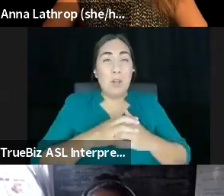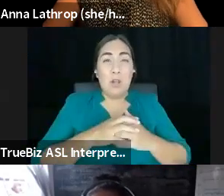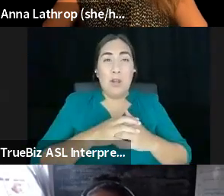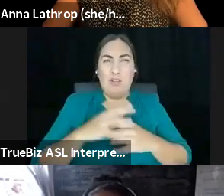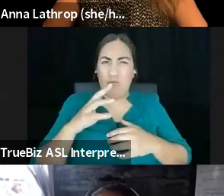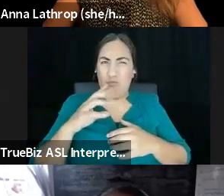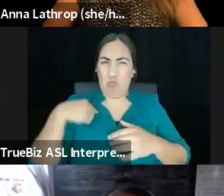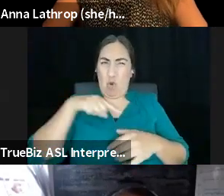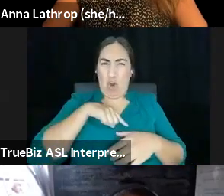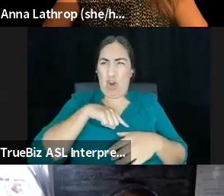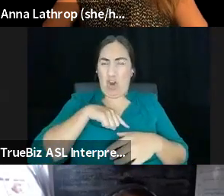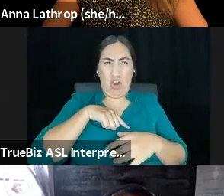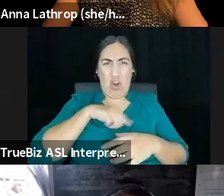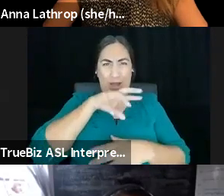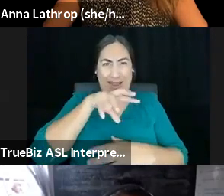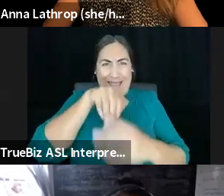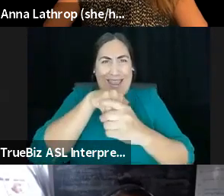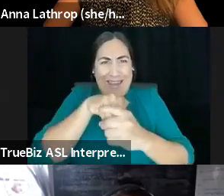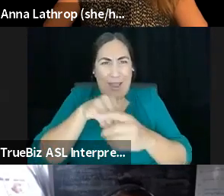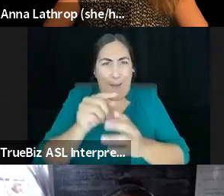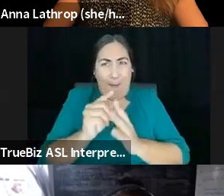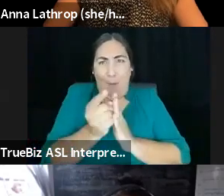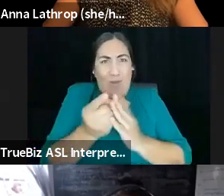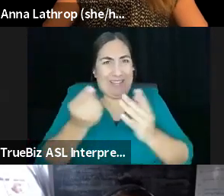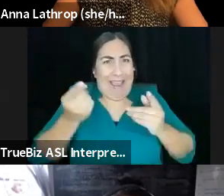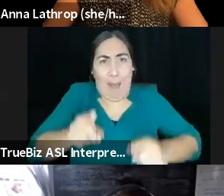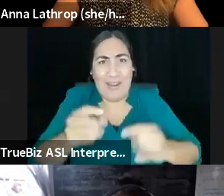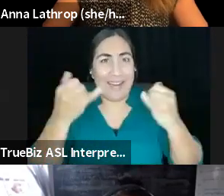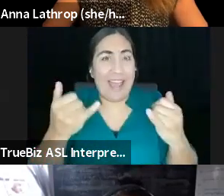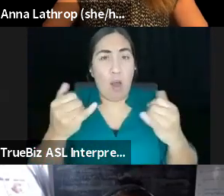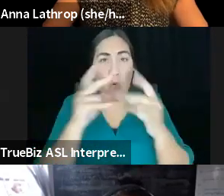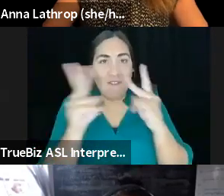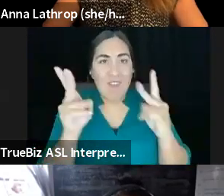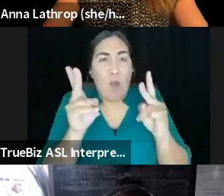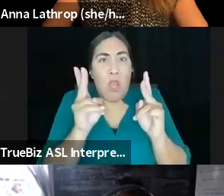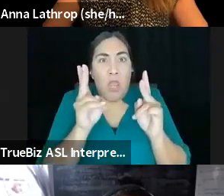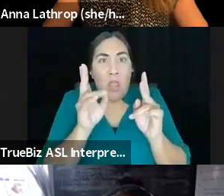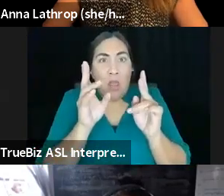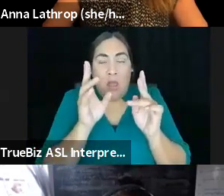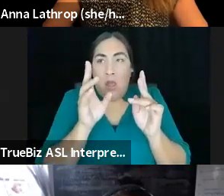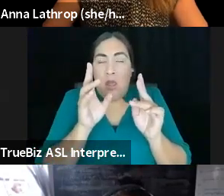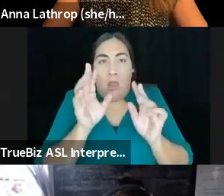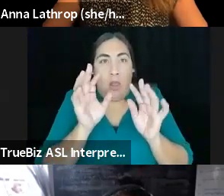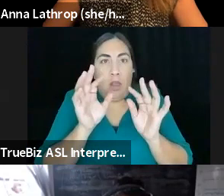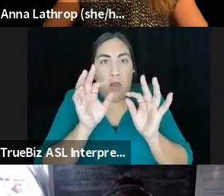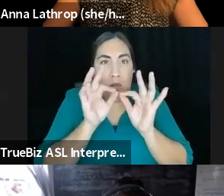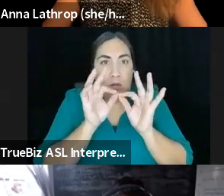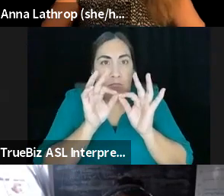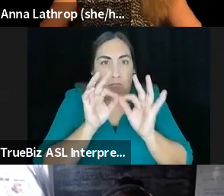now that is like really critically looking at language and asking our language to evolve. And I